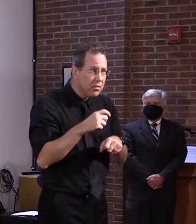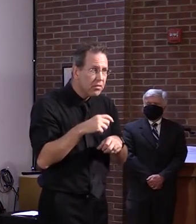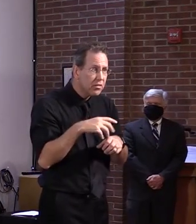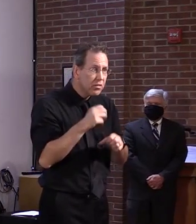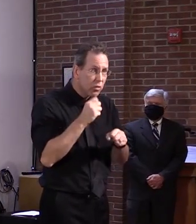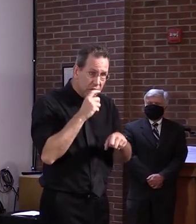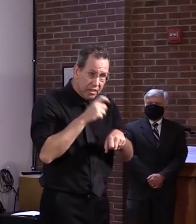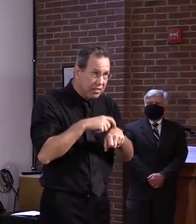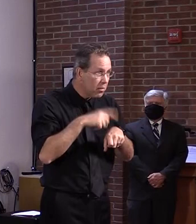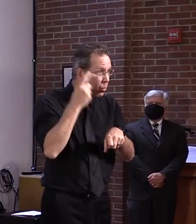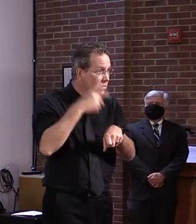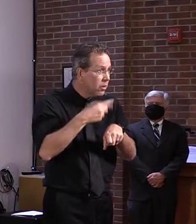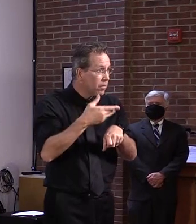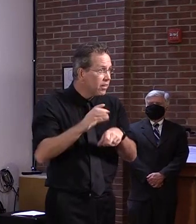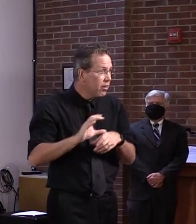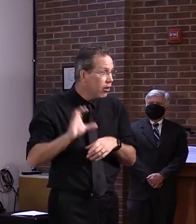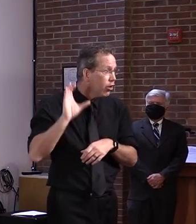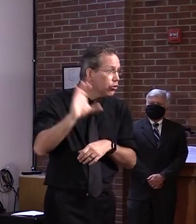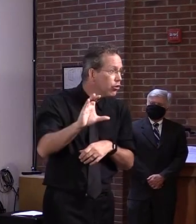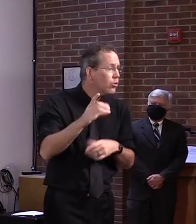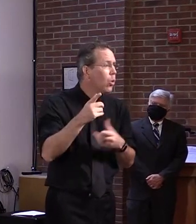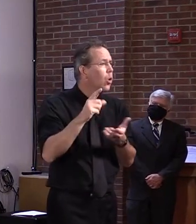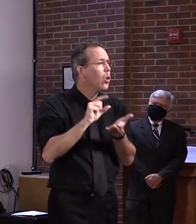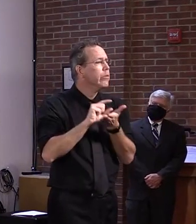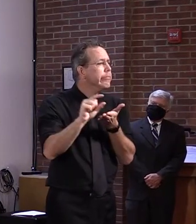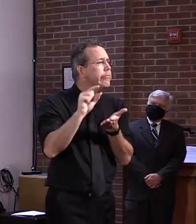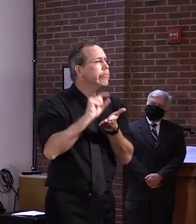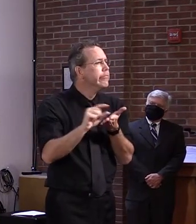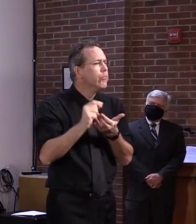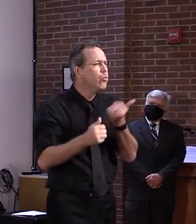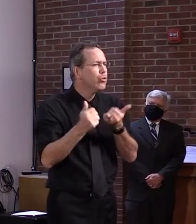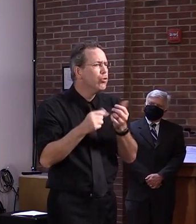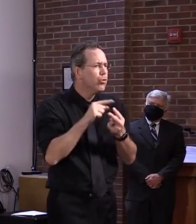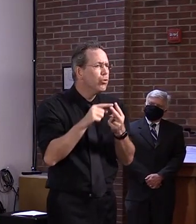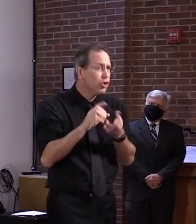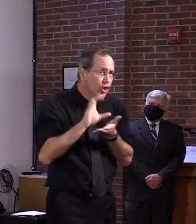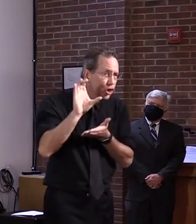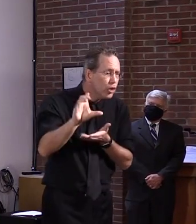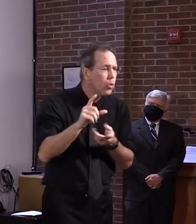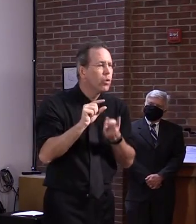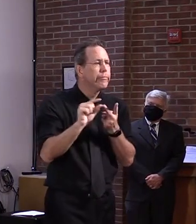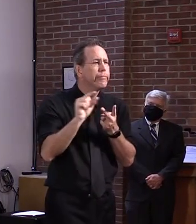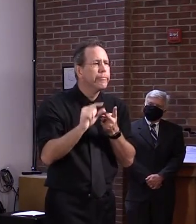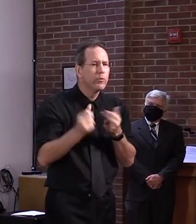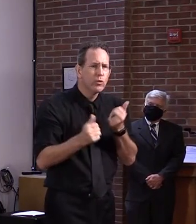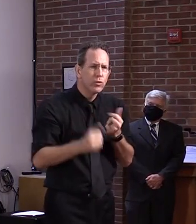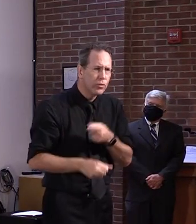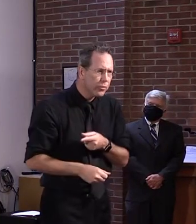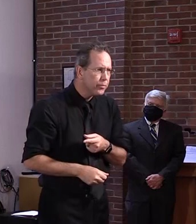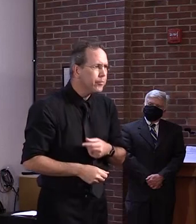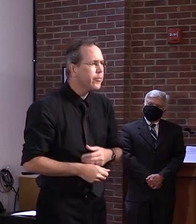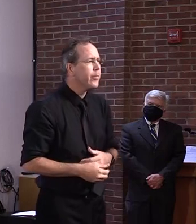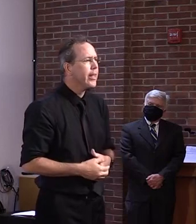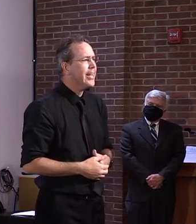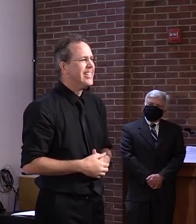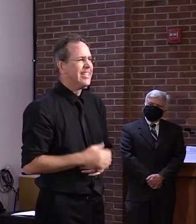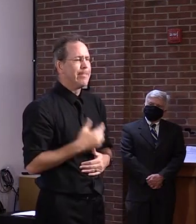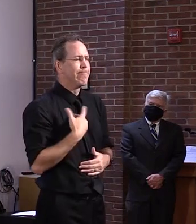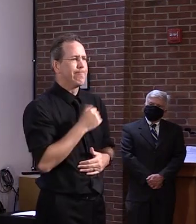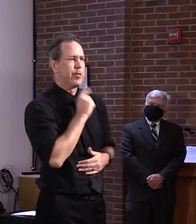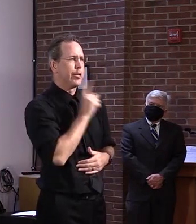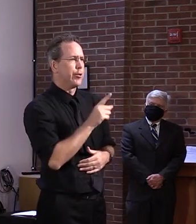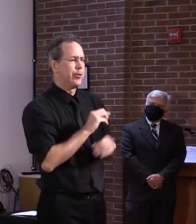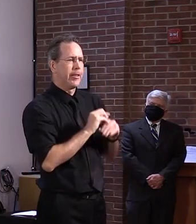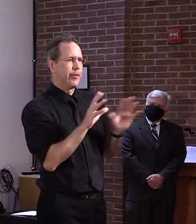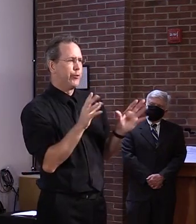even with the $300 at this point in time. Uh, there's, uh, there's a lot of restrictions and guidelines and so forth. And, and, uh,